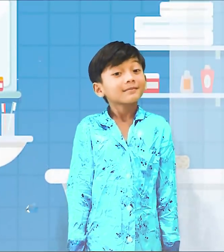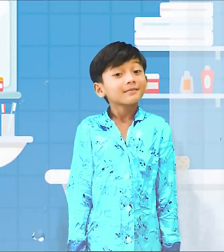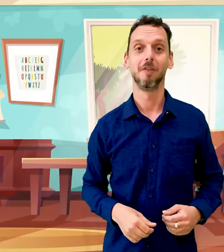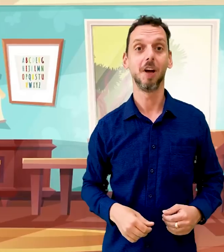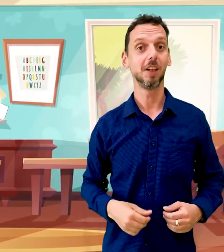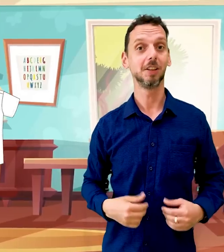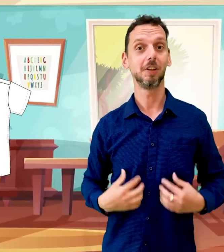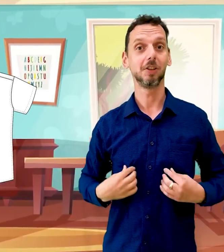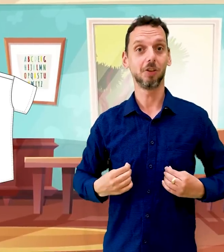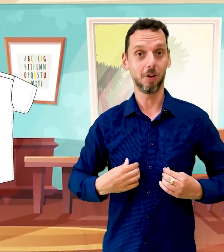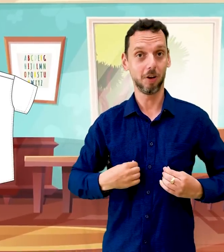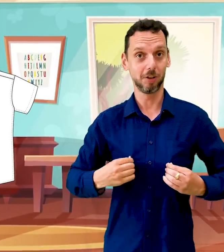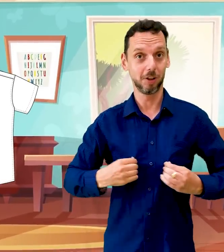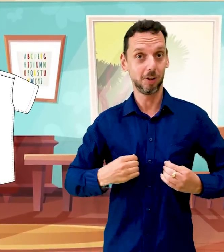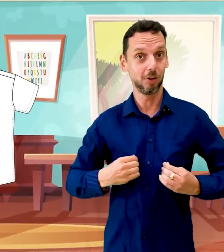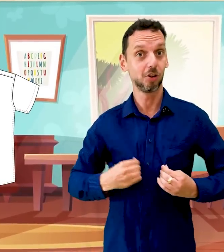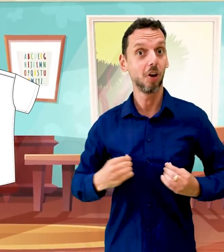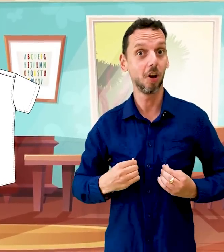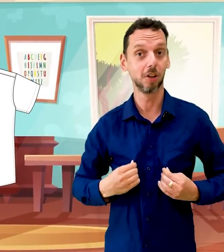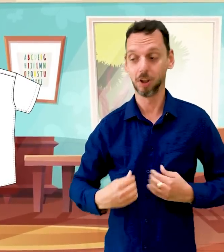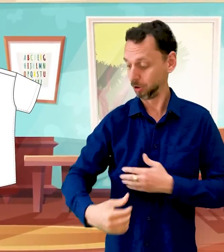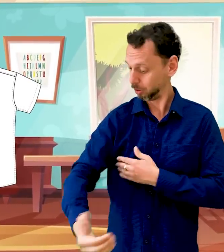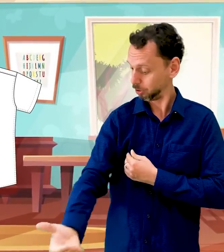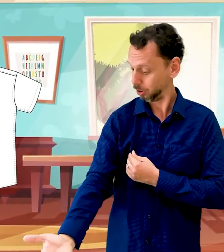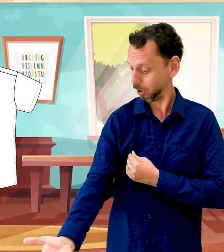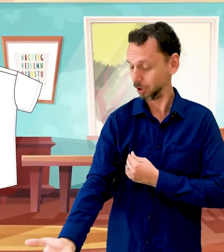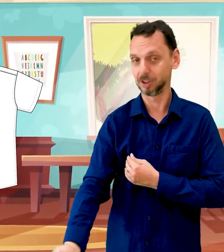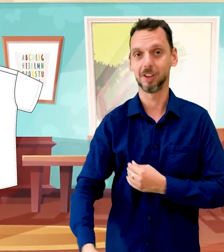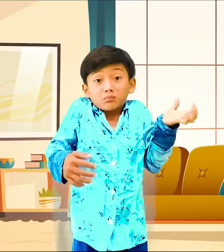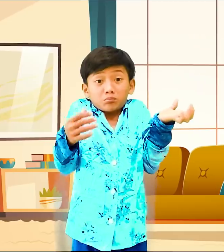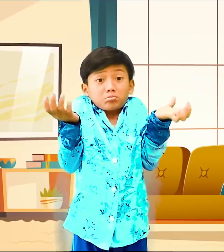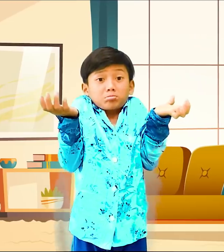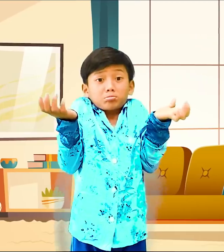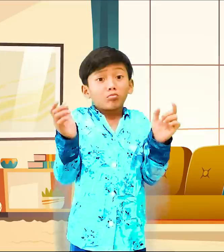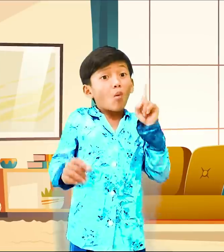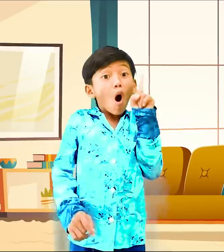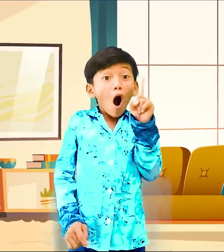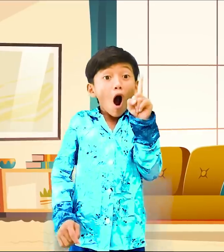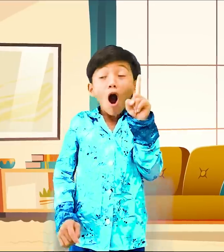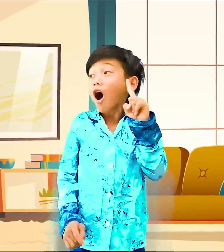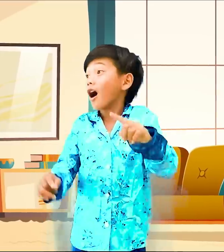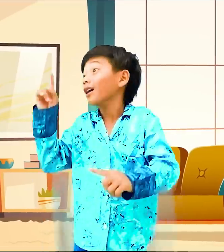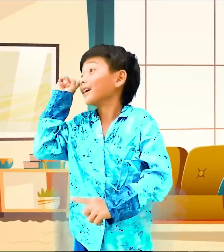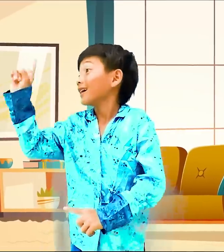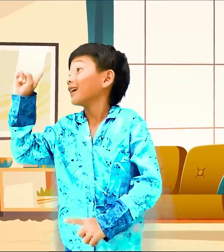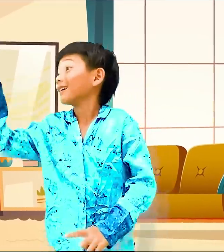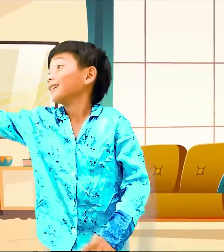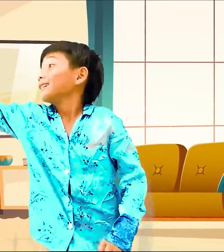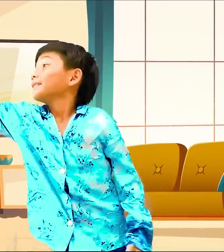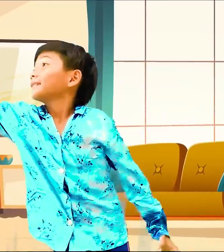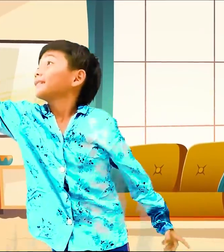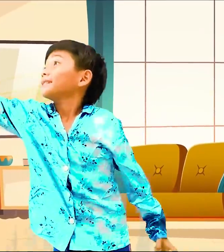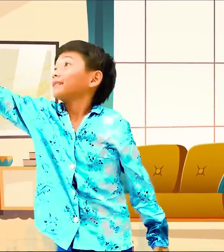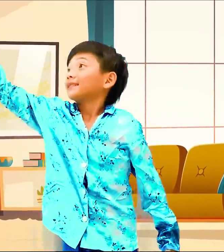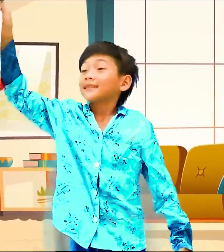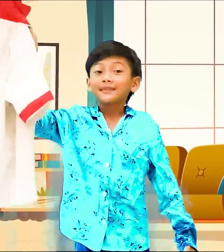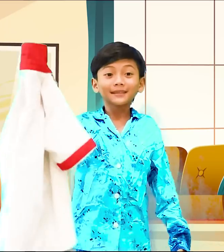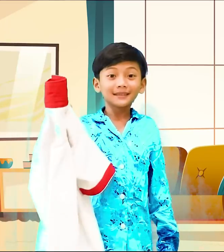Where is your shirt? Your shirt, your shirt Let's wear your shirt, your shirt, your shirt